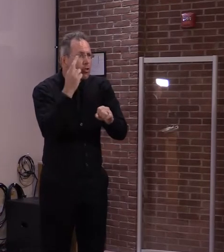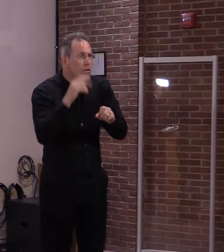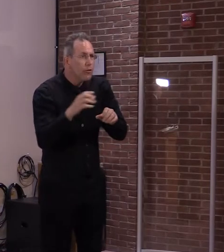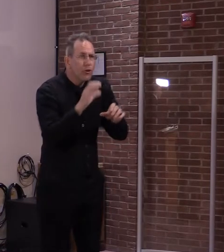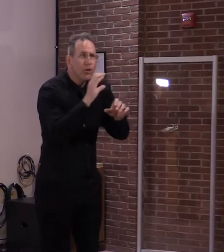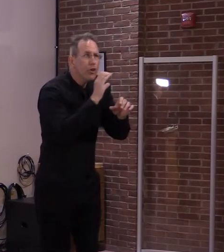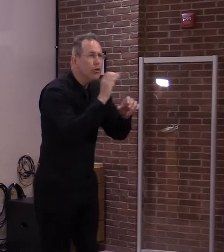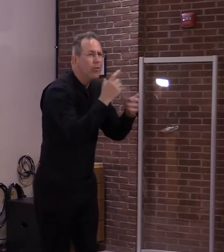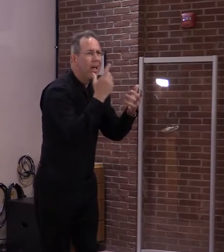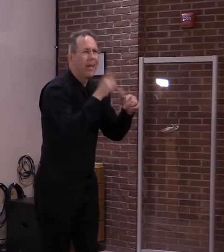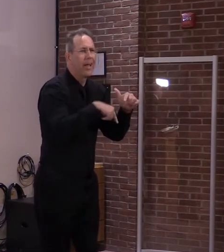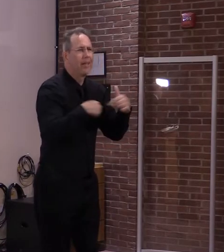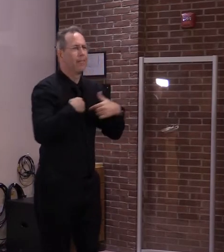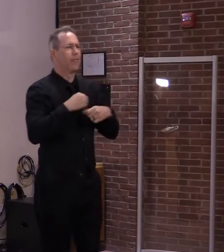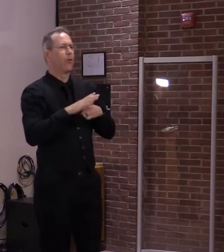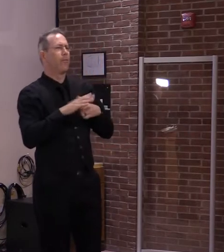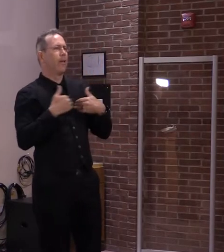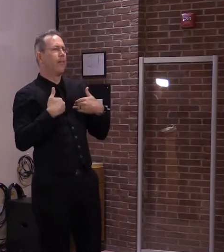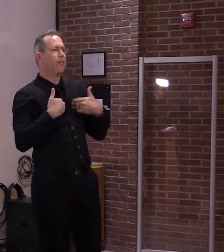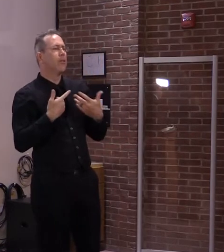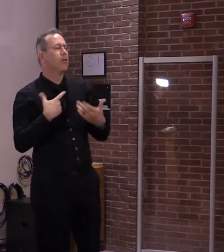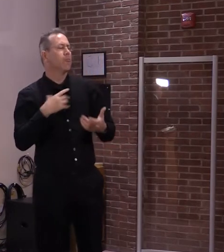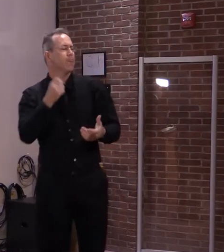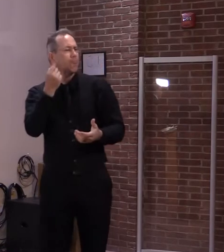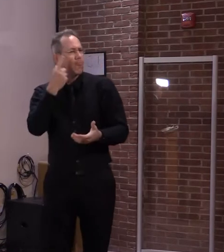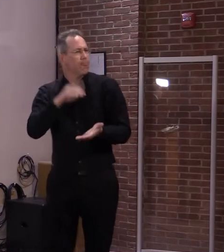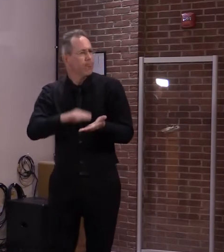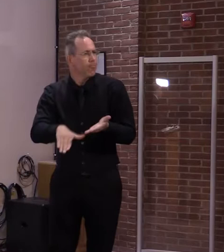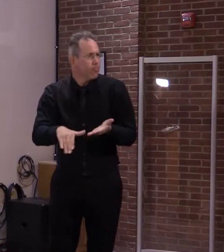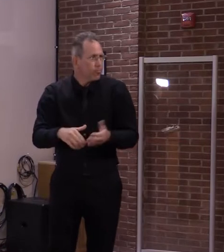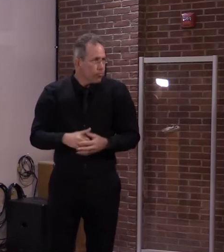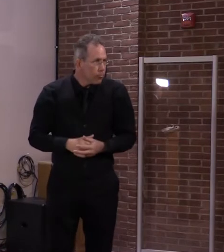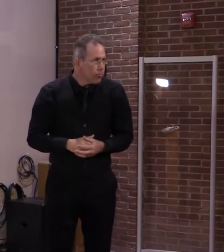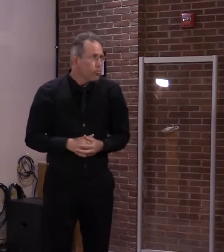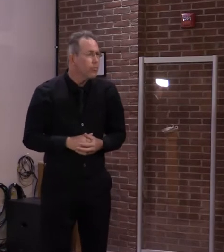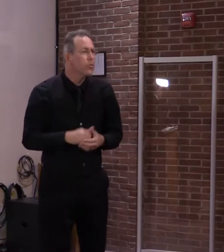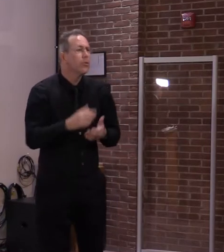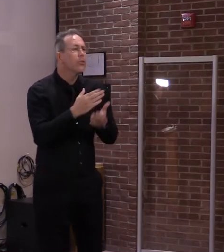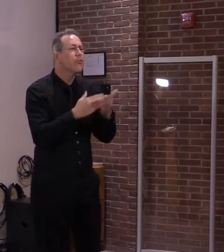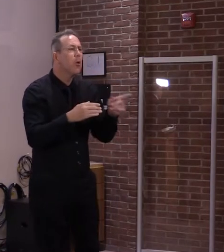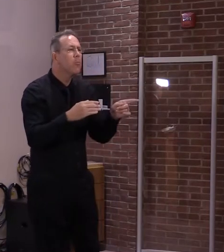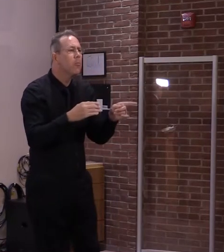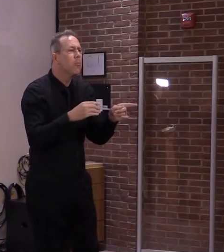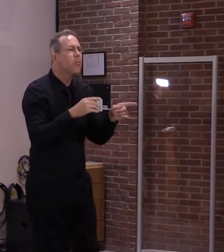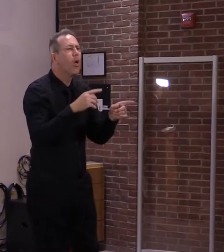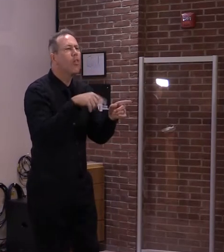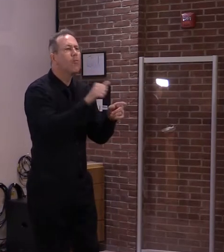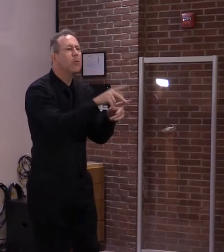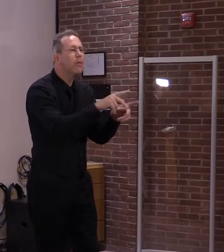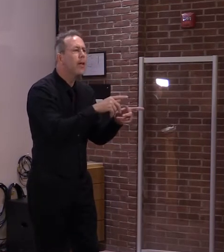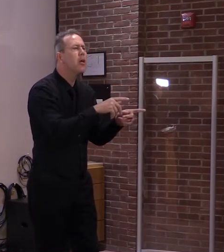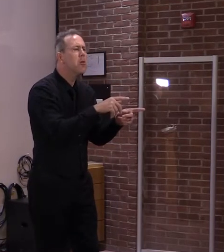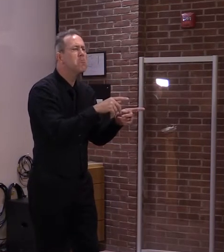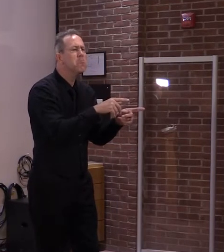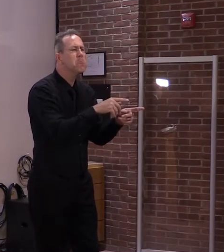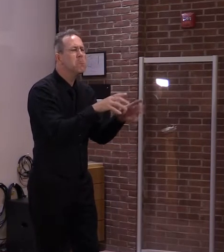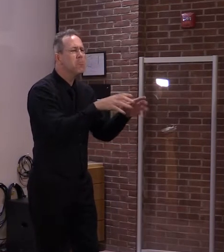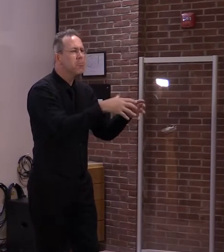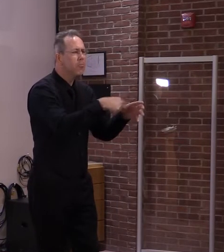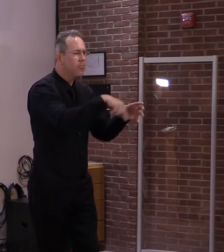So again, there will be a portion of that population who may fall into one of those